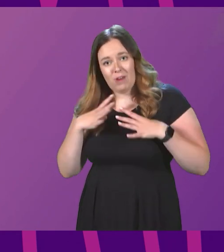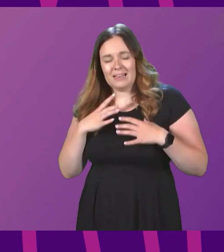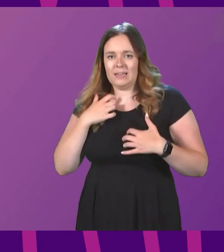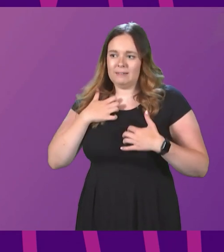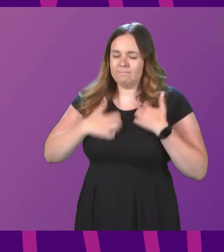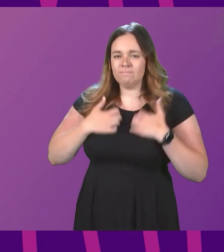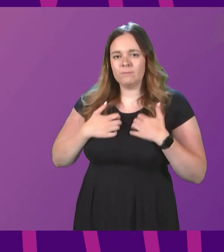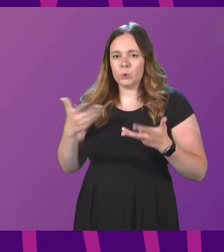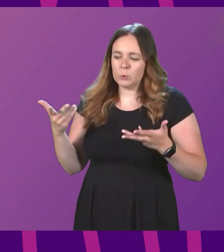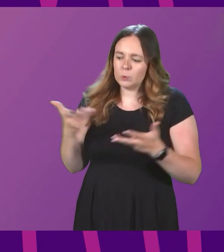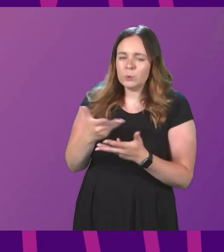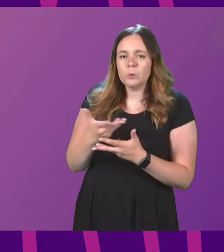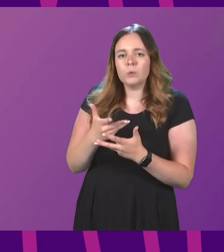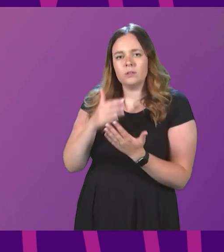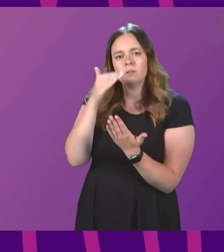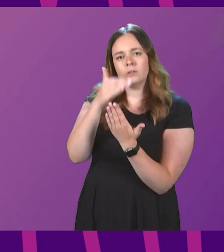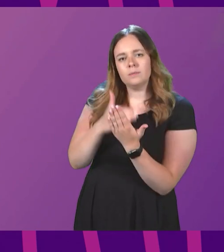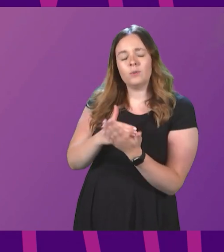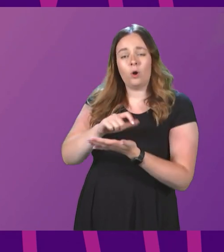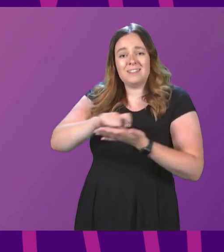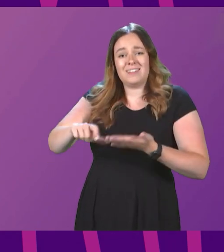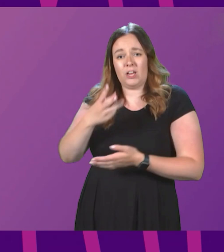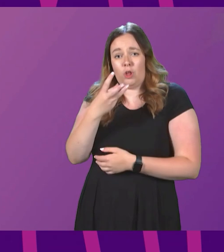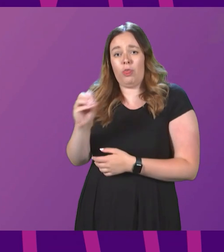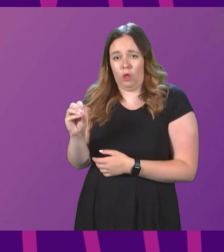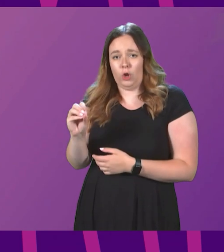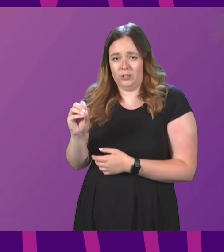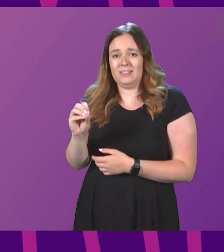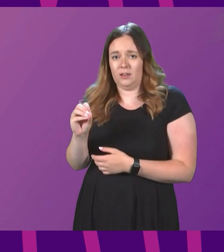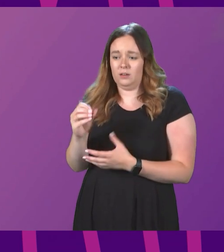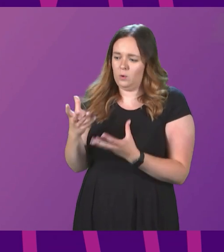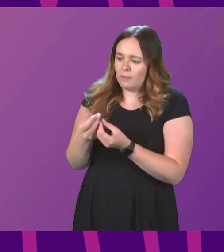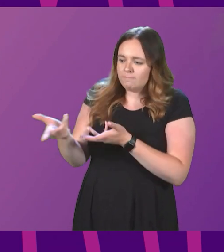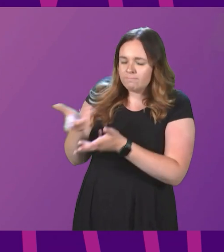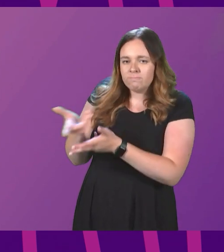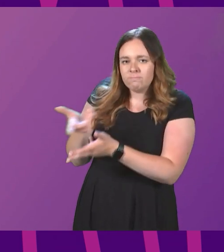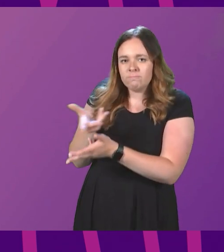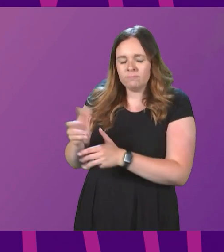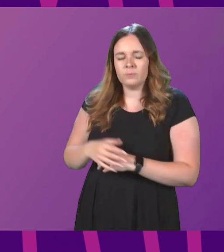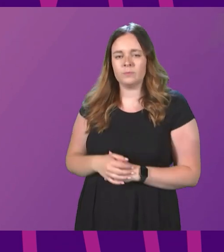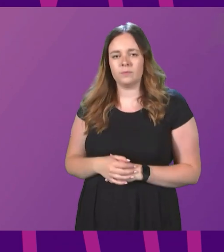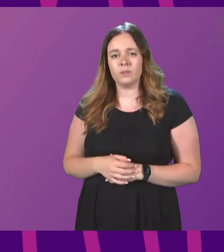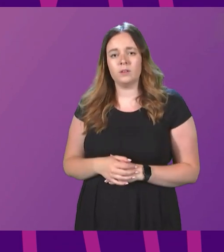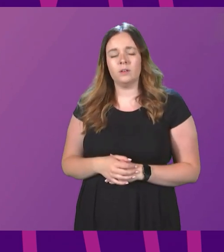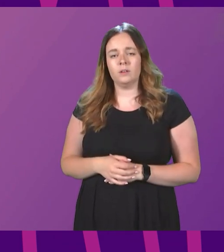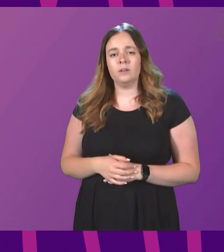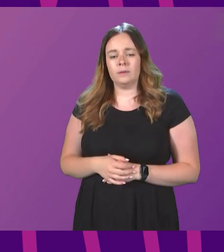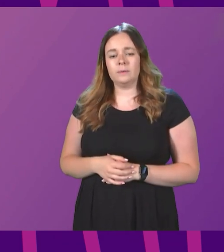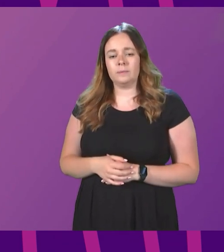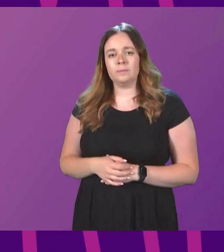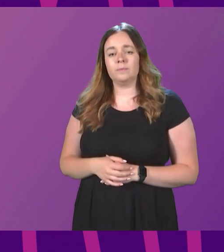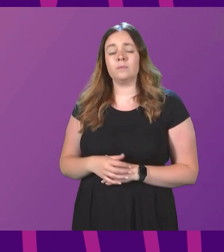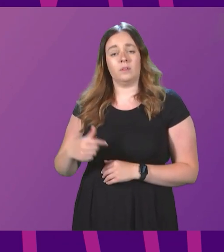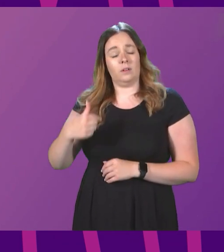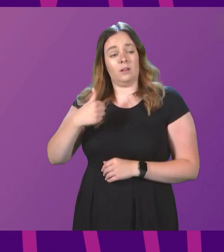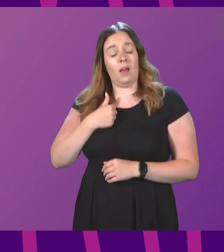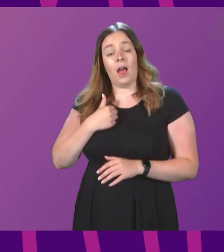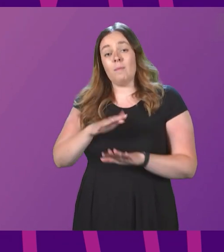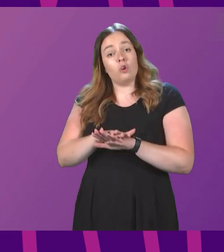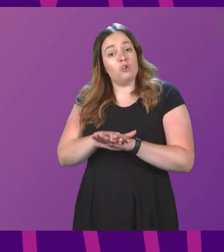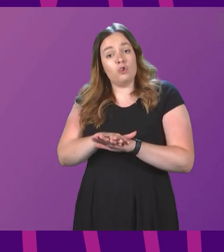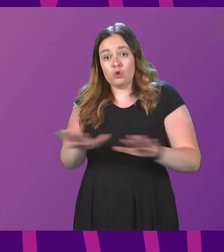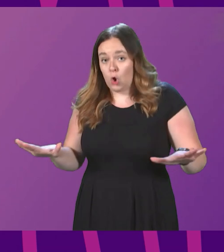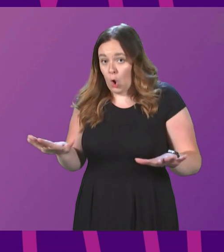negotiate the terms of a section 30 order with him. Presiding officer, what I am not